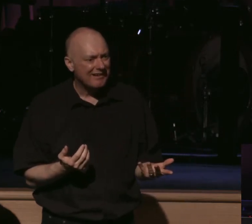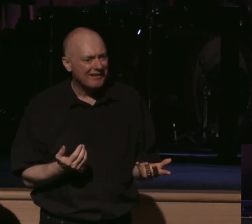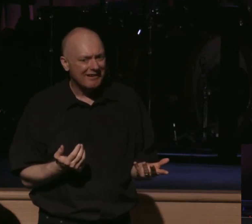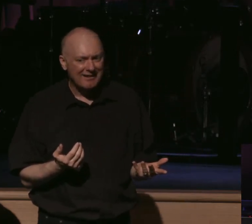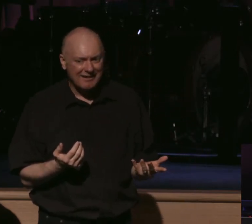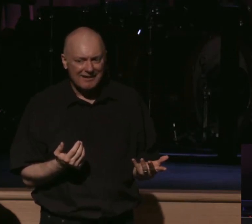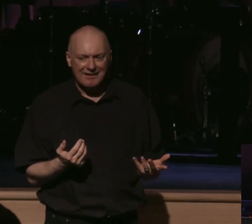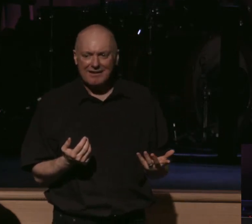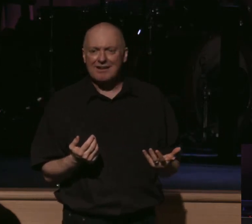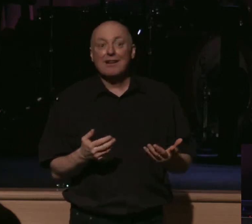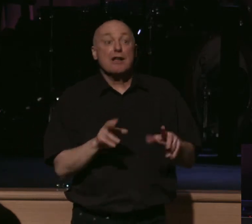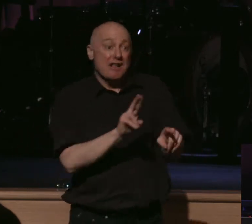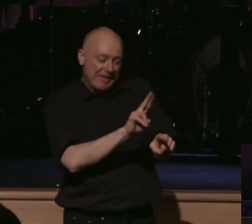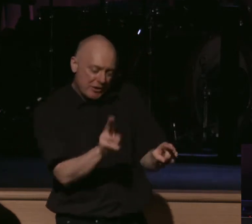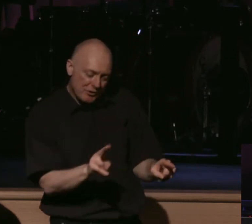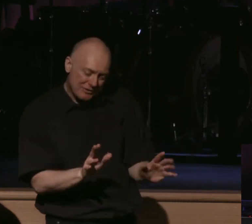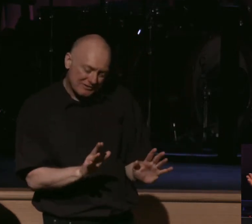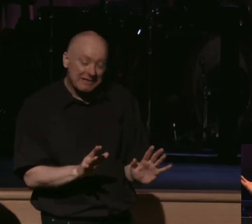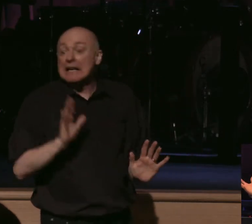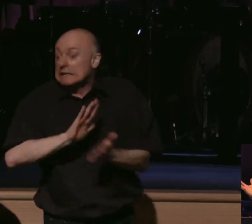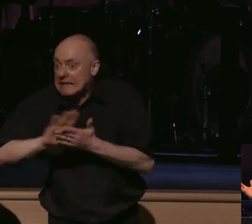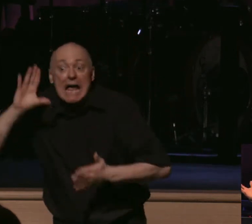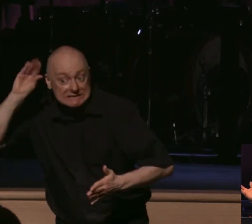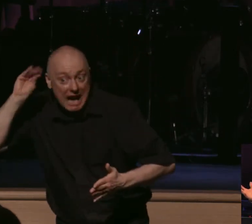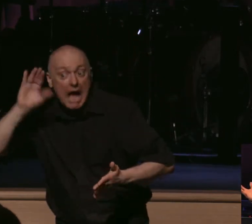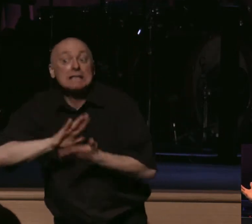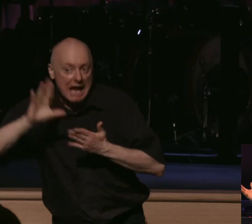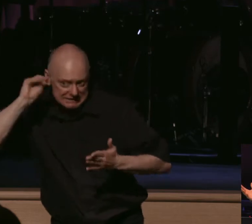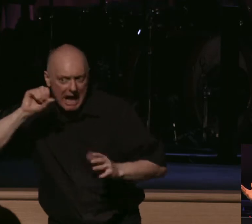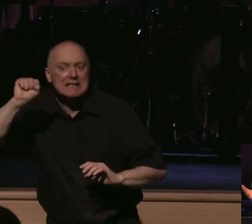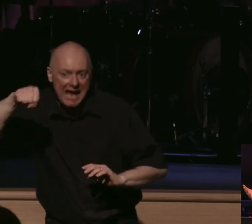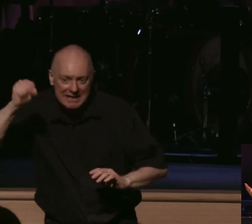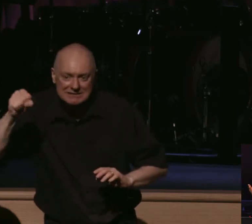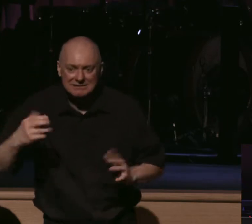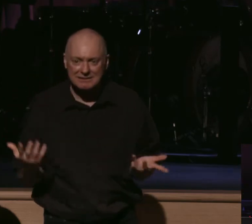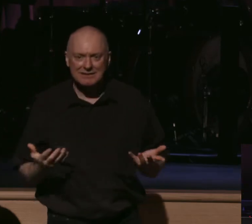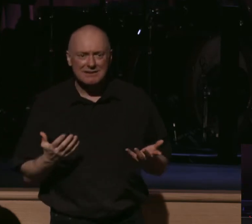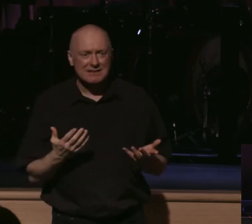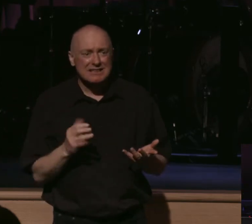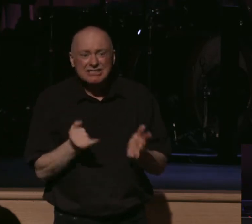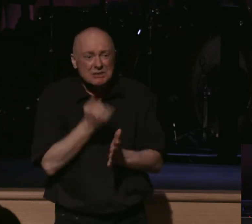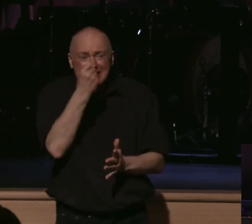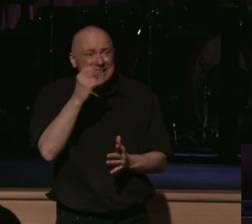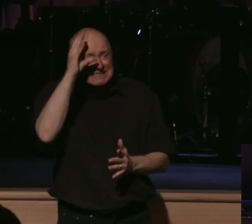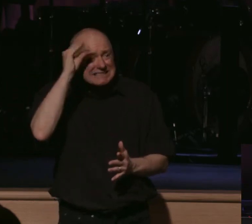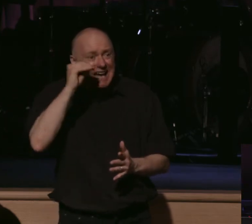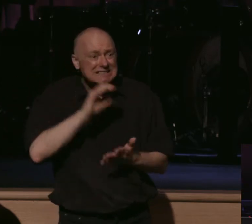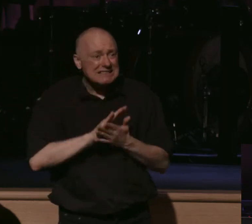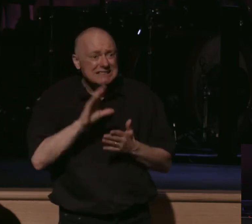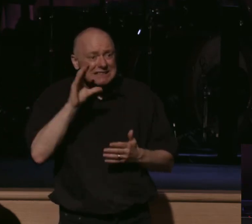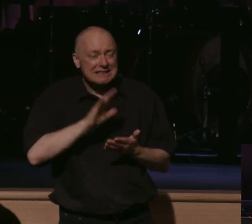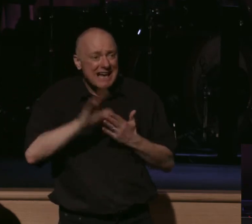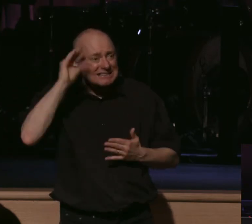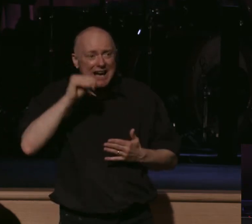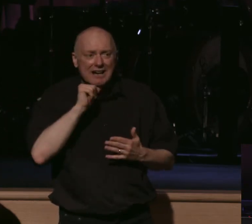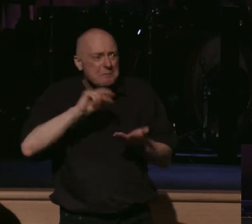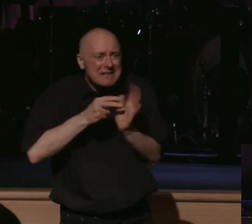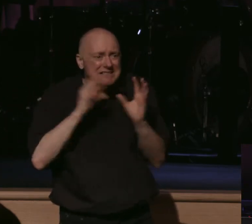A lot of biblical language. A nice guy giving the message. Just because you're a nice guy doesn't mean anything. It means Satan disguises